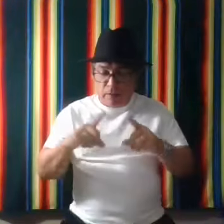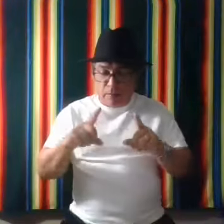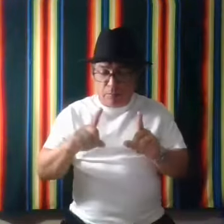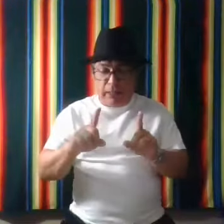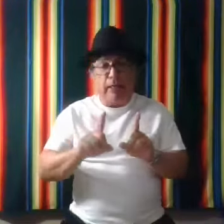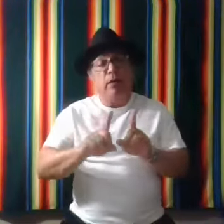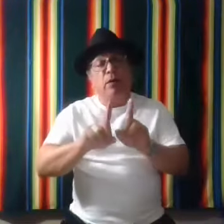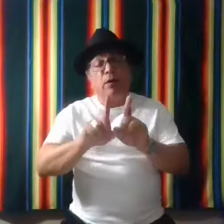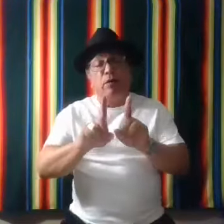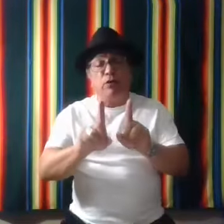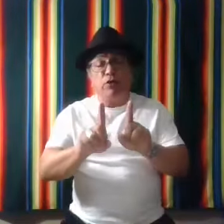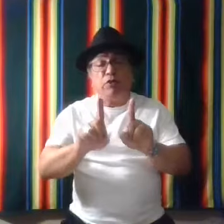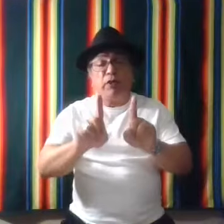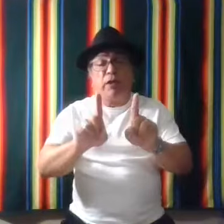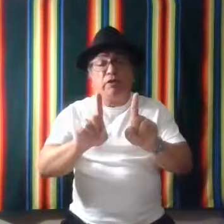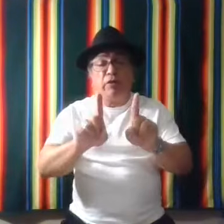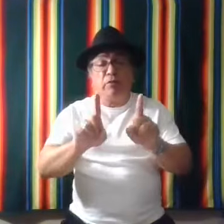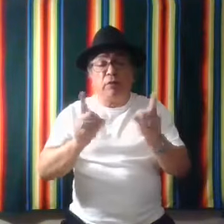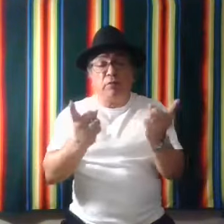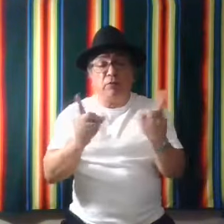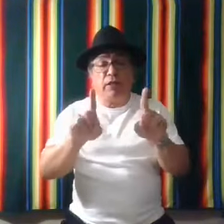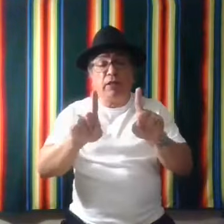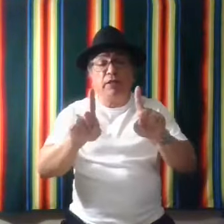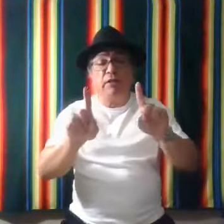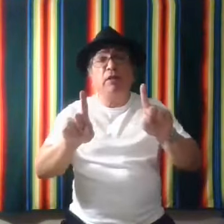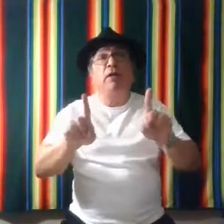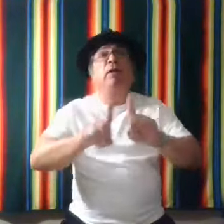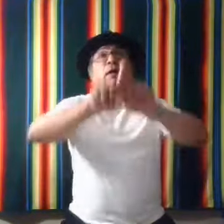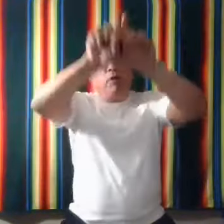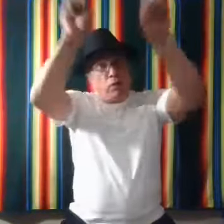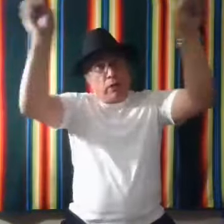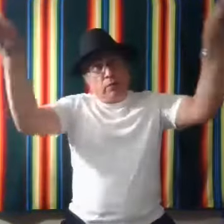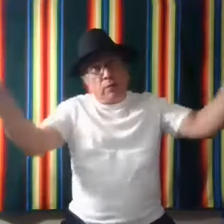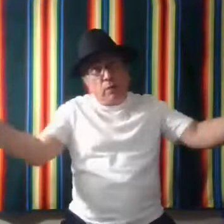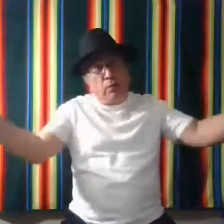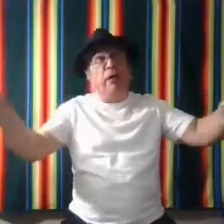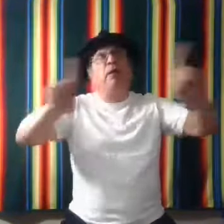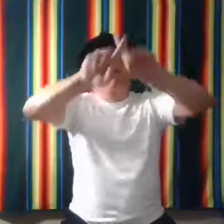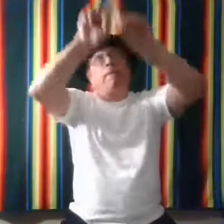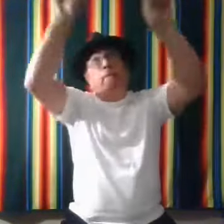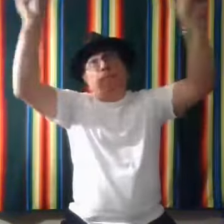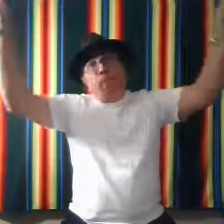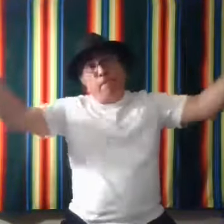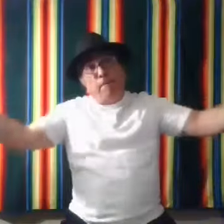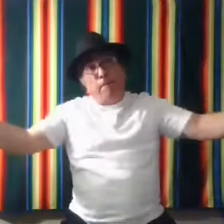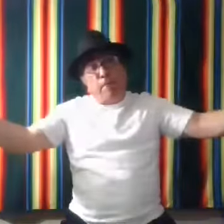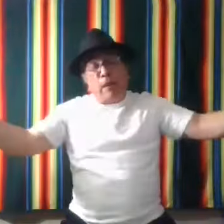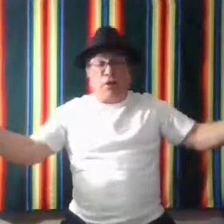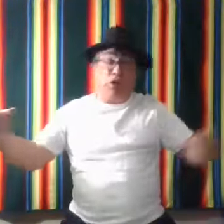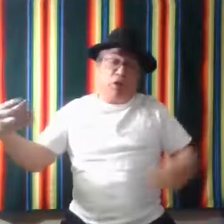Big, we use your index fingers, almost like guns. Do this, big. You could